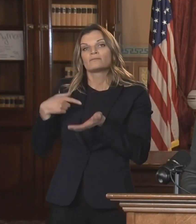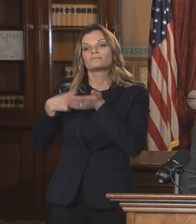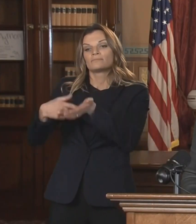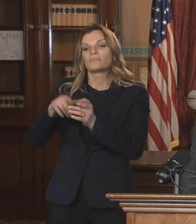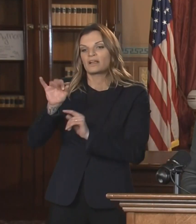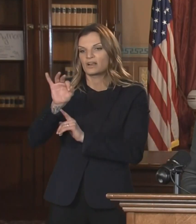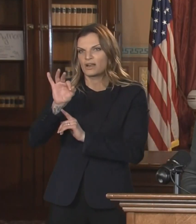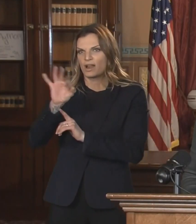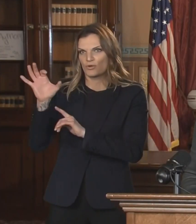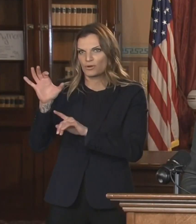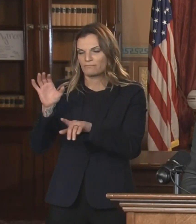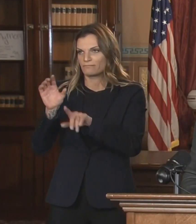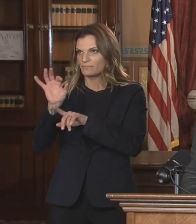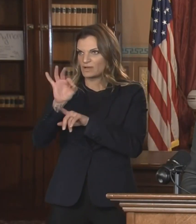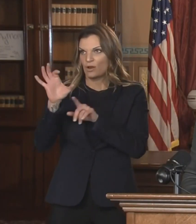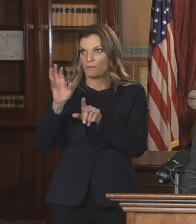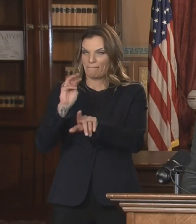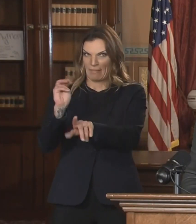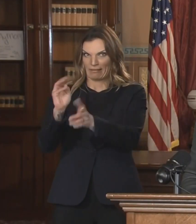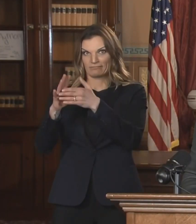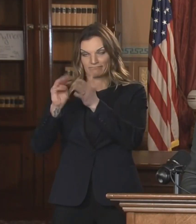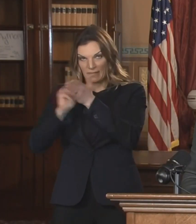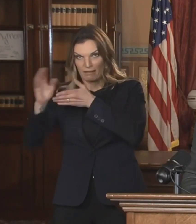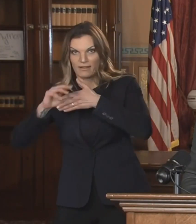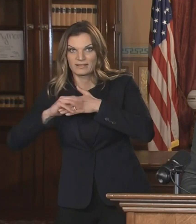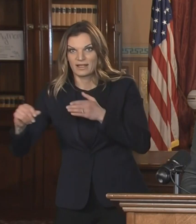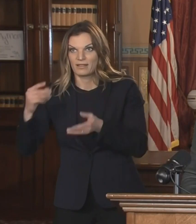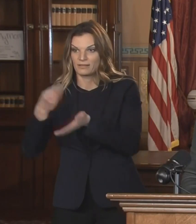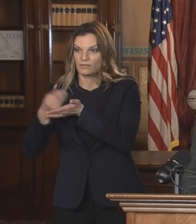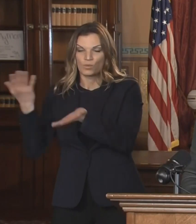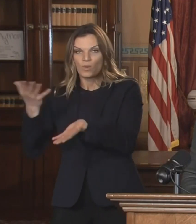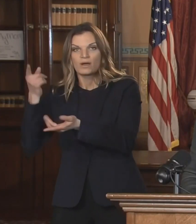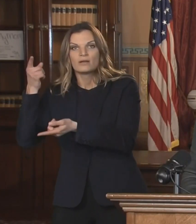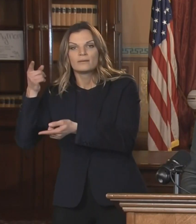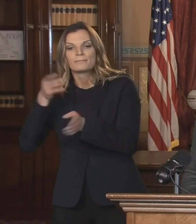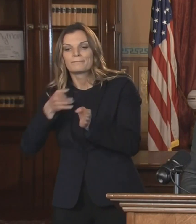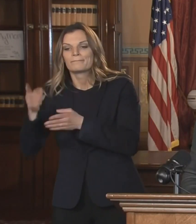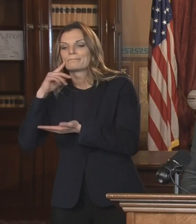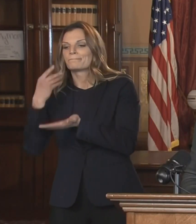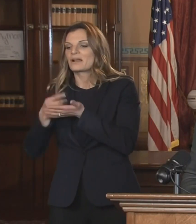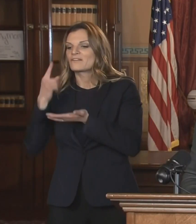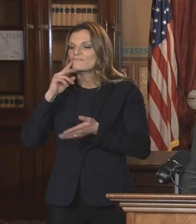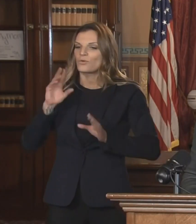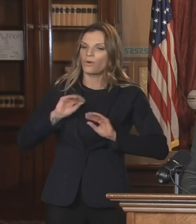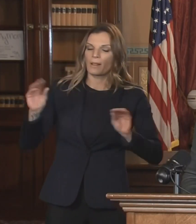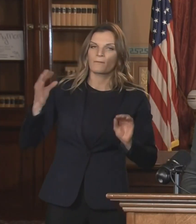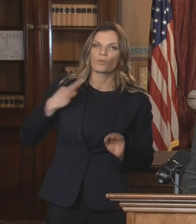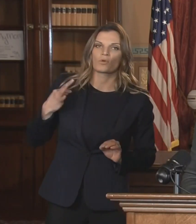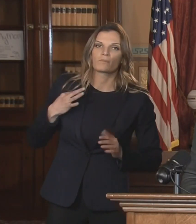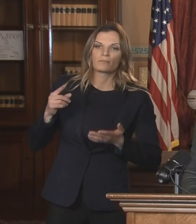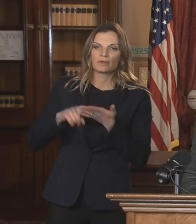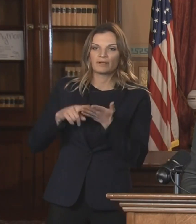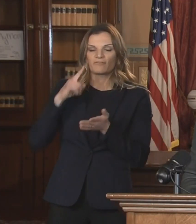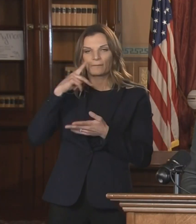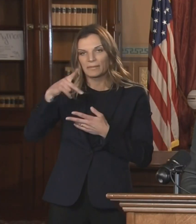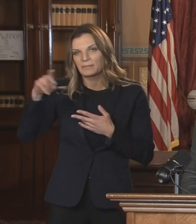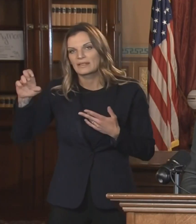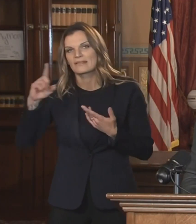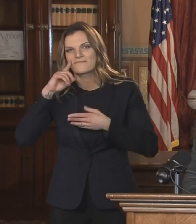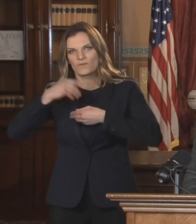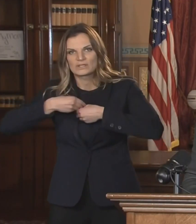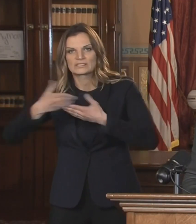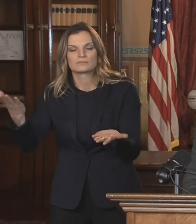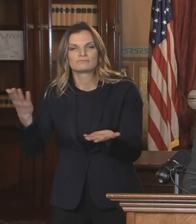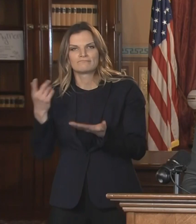stopgap plan. No stimulus, money for state government, money for unemployment, money for PPE, money for distribution